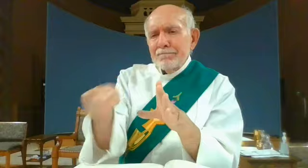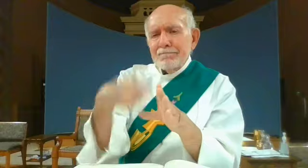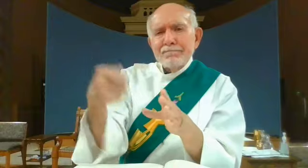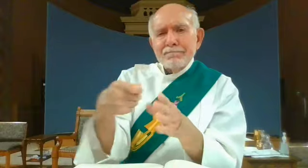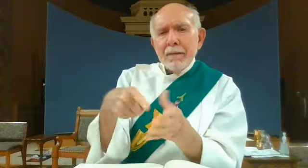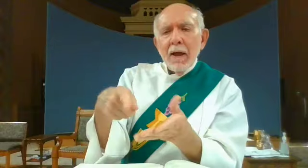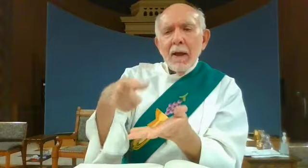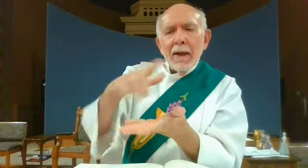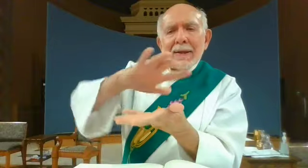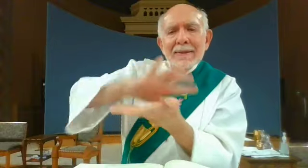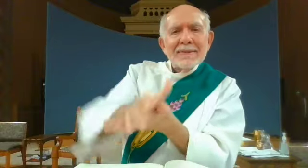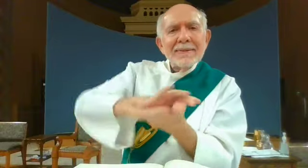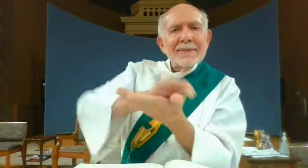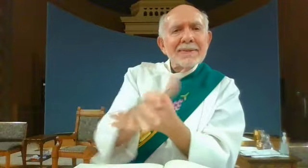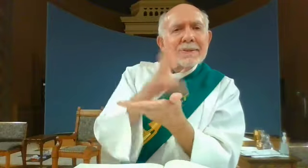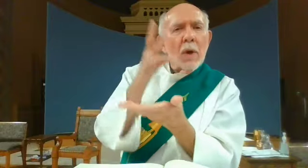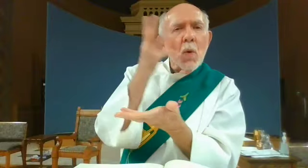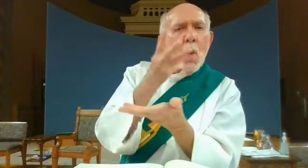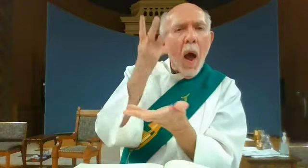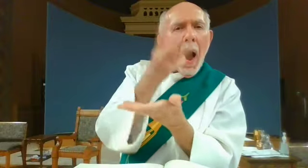dug a wine press in it